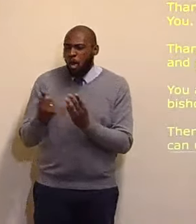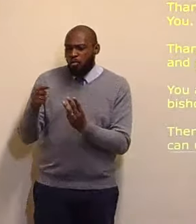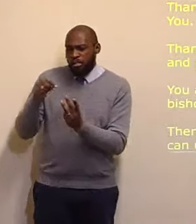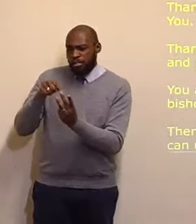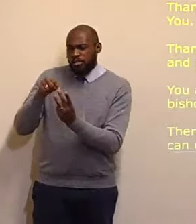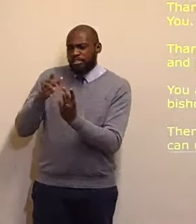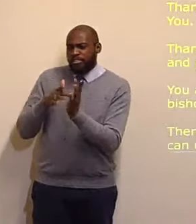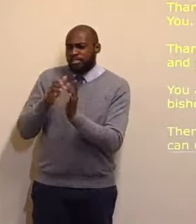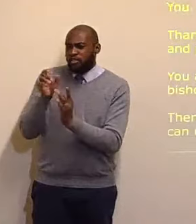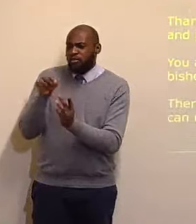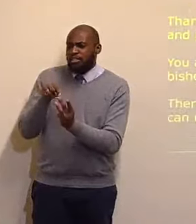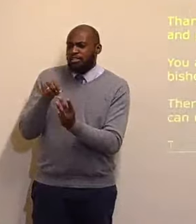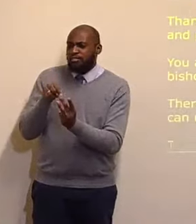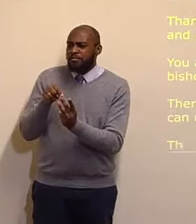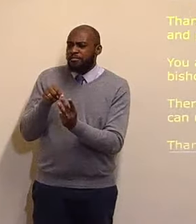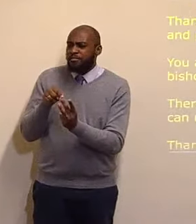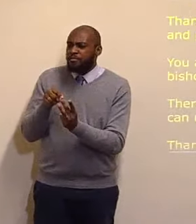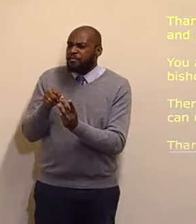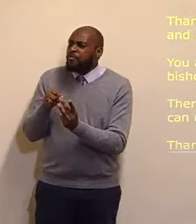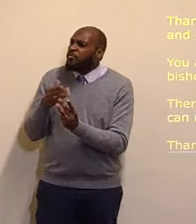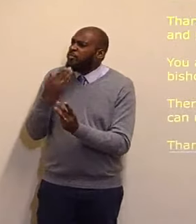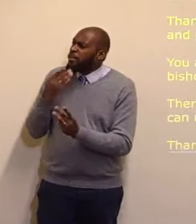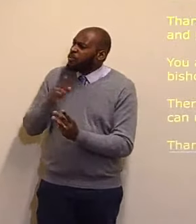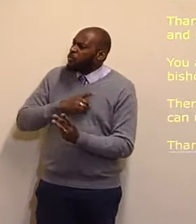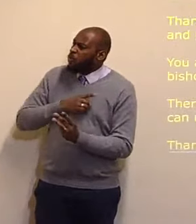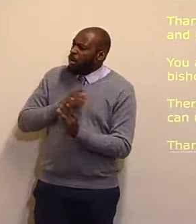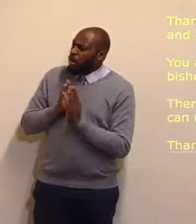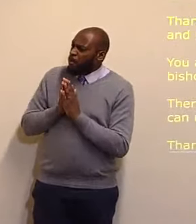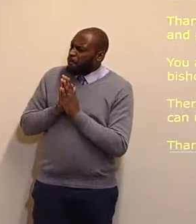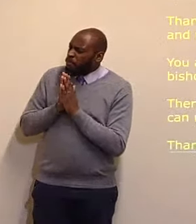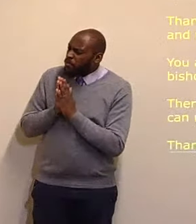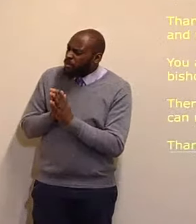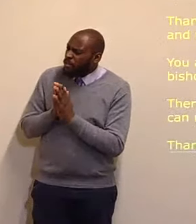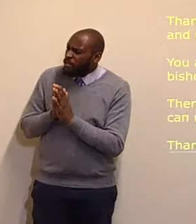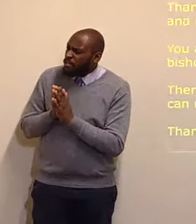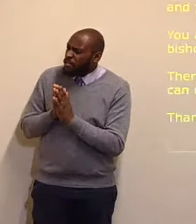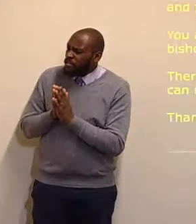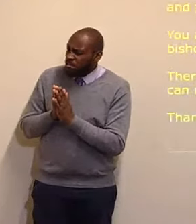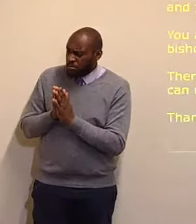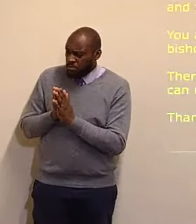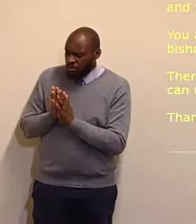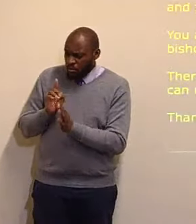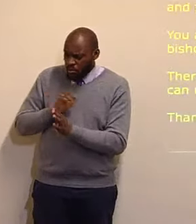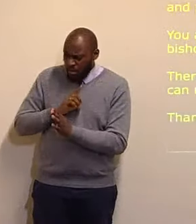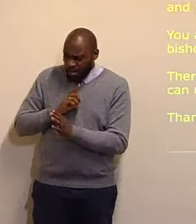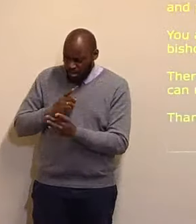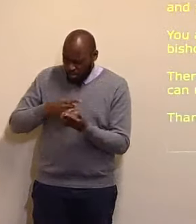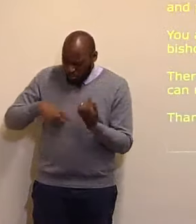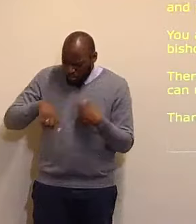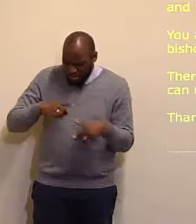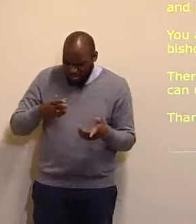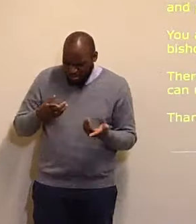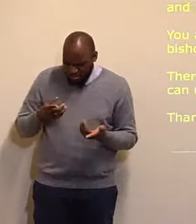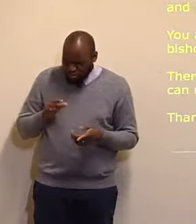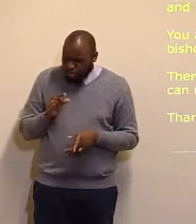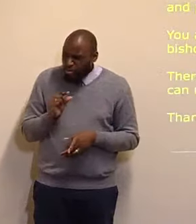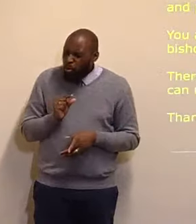for the facility of prayer that we, who are so small, who are so sinful,